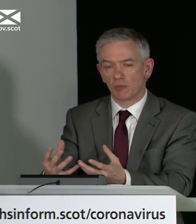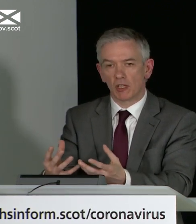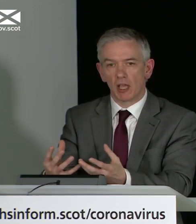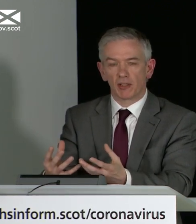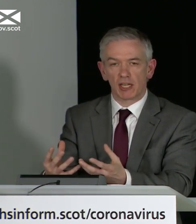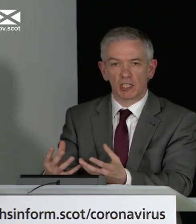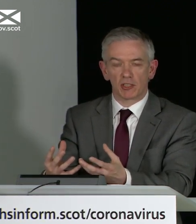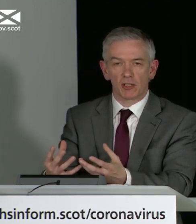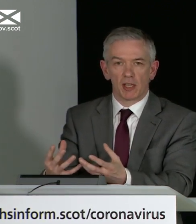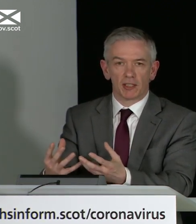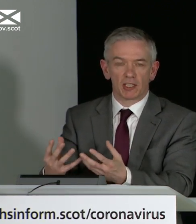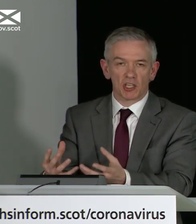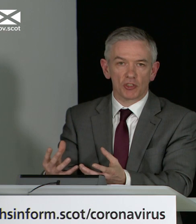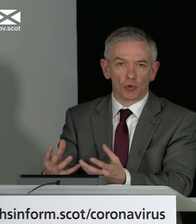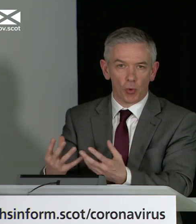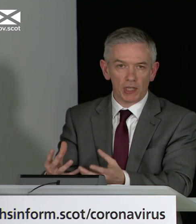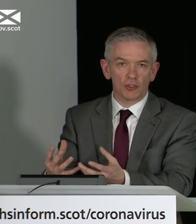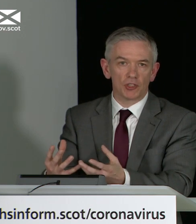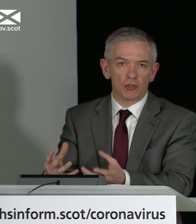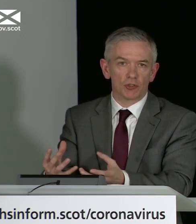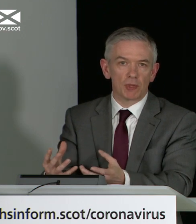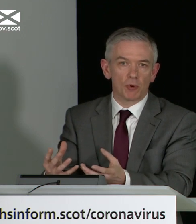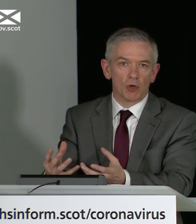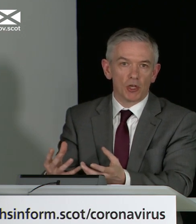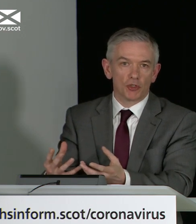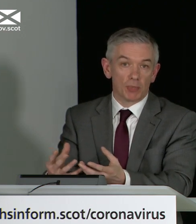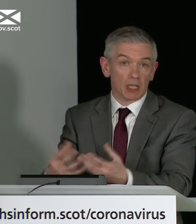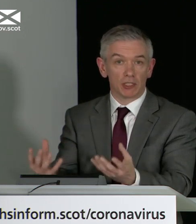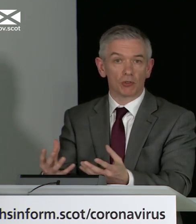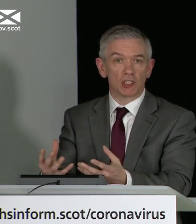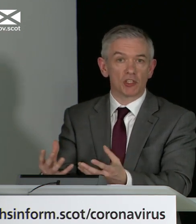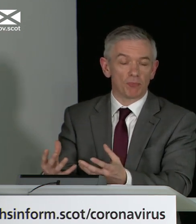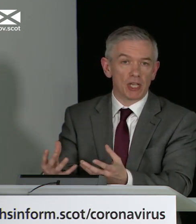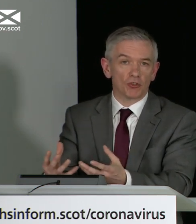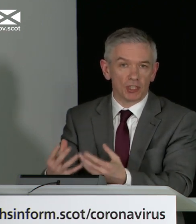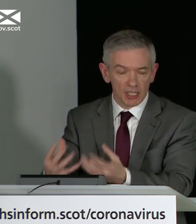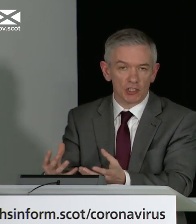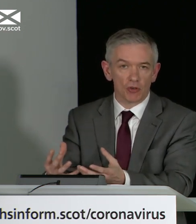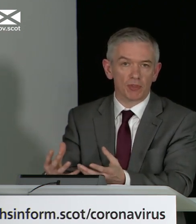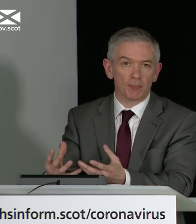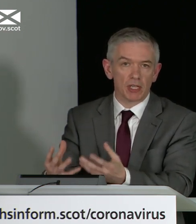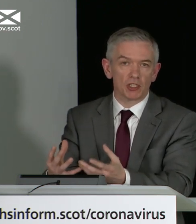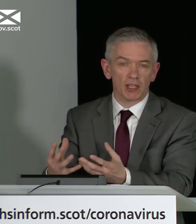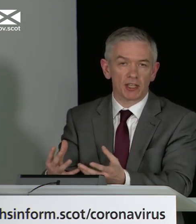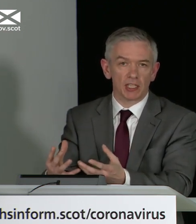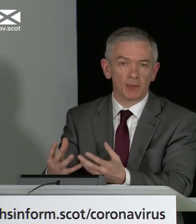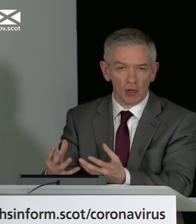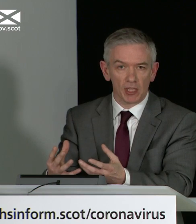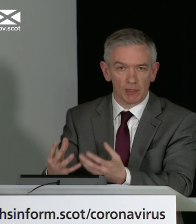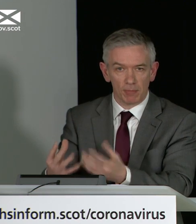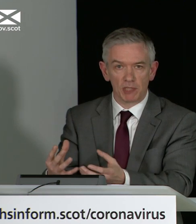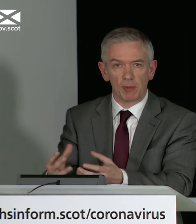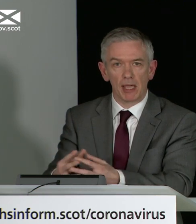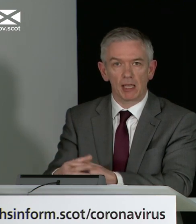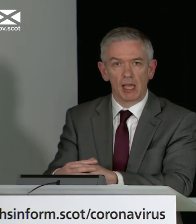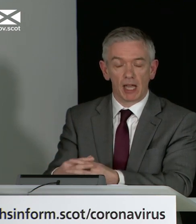those terms that actually the decision on where to treat those people should be a clinical decision based on the needs of that patient at that time and how